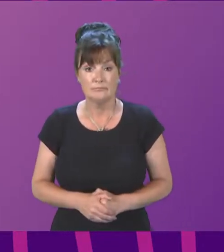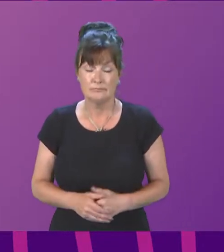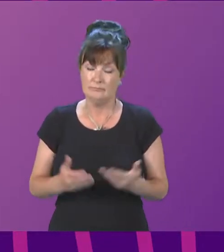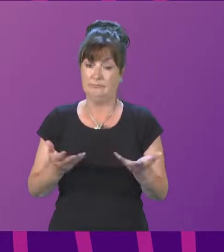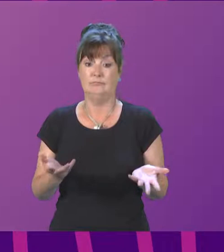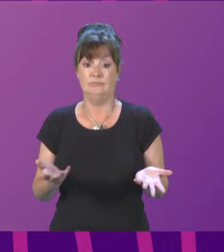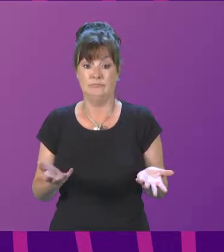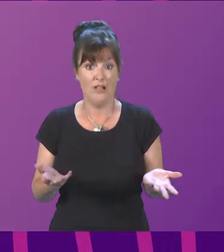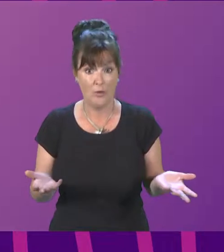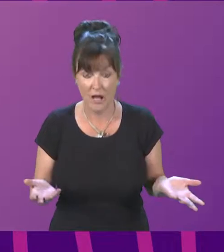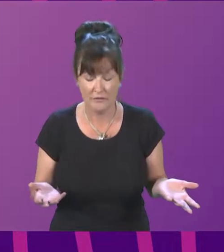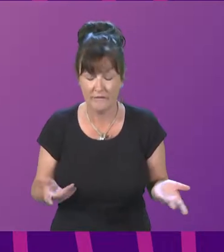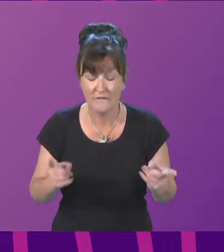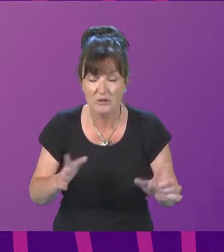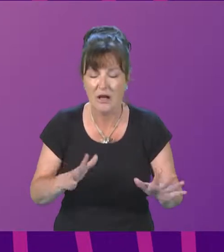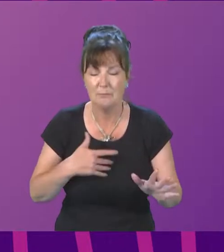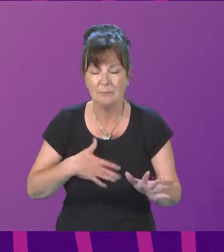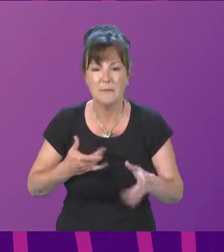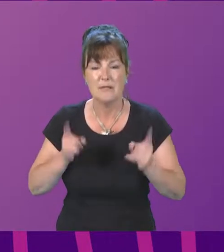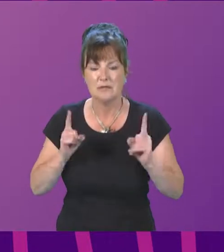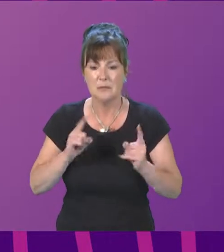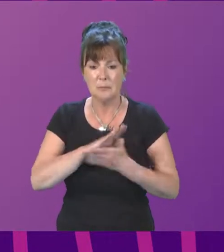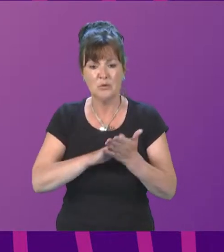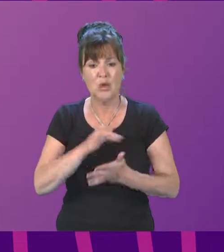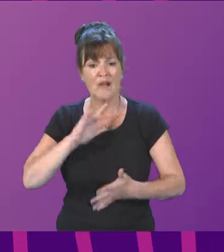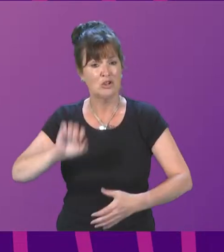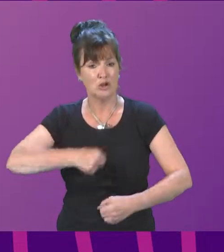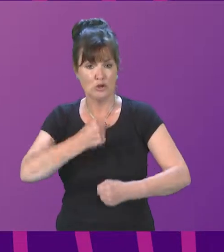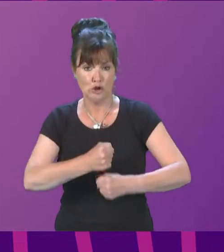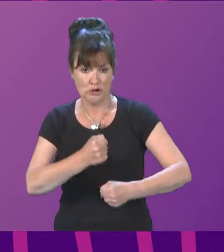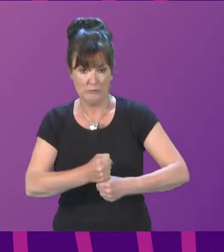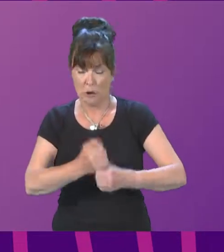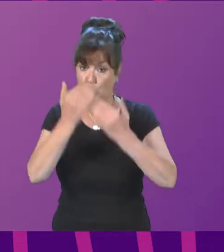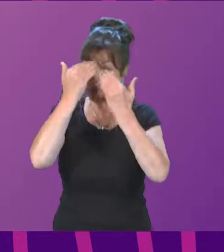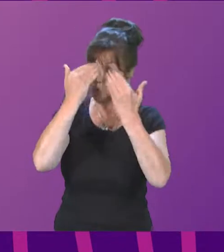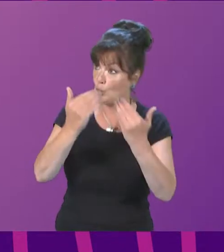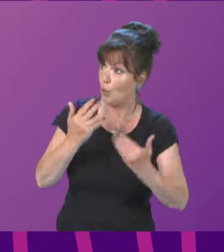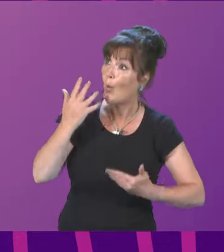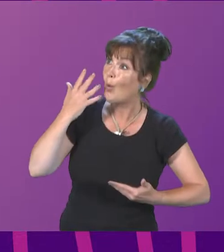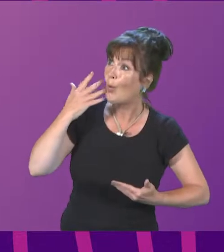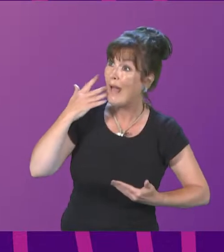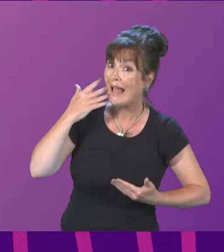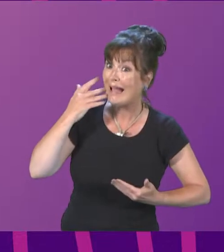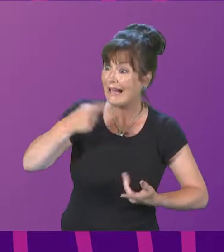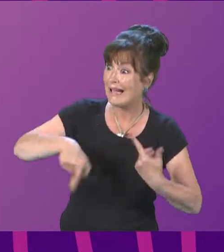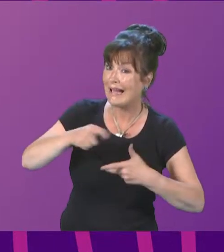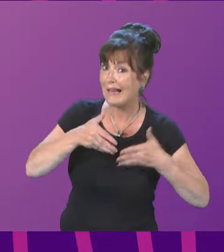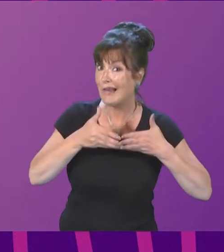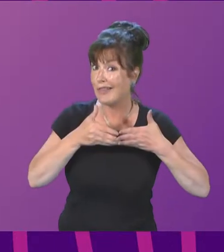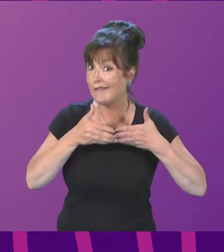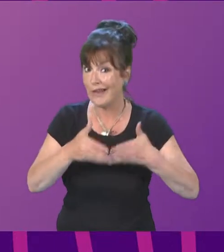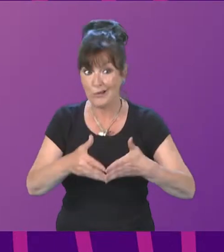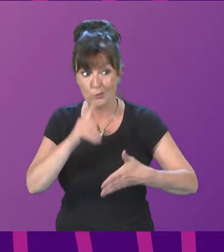First, sorry, Minister. What we've got is the Scottish Government that doesn't even know when the infrastructure will be in place to allow the ferries to